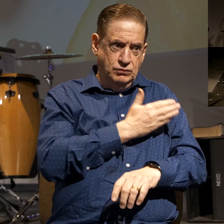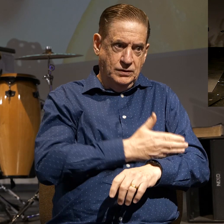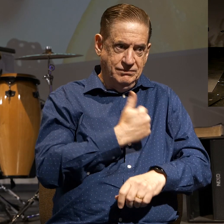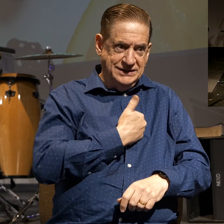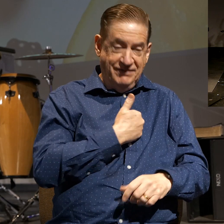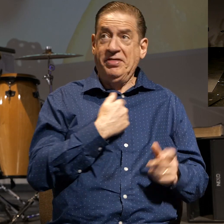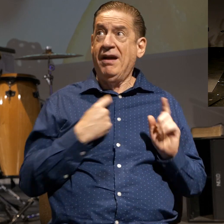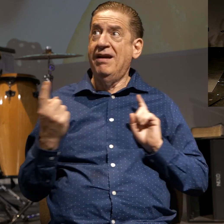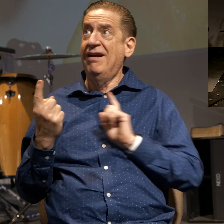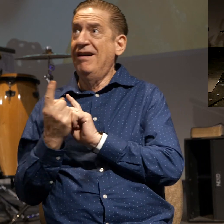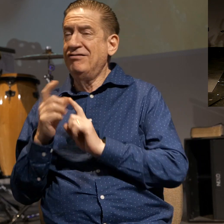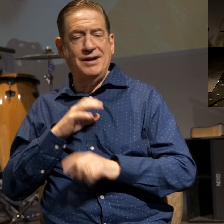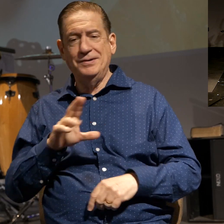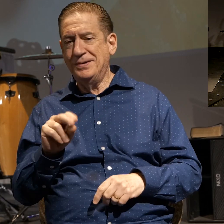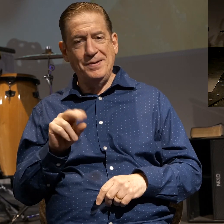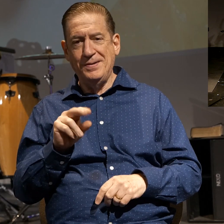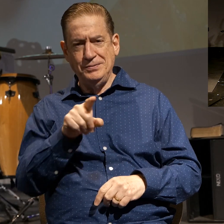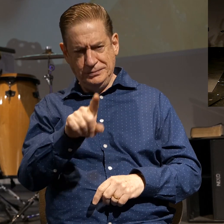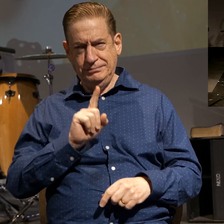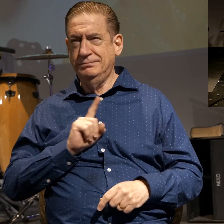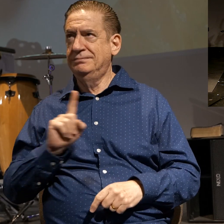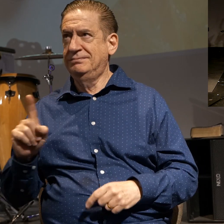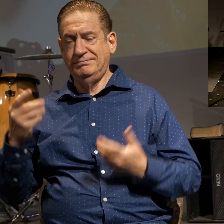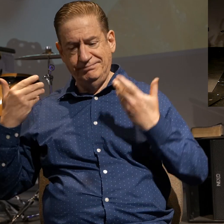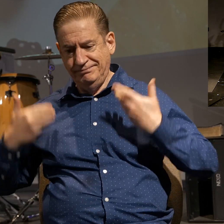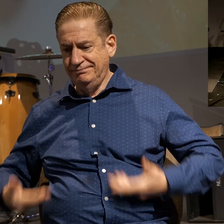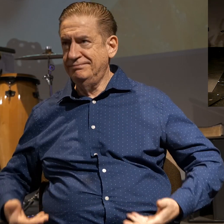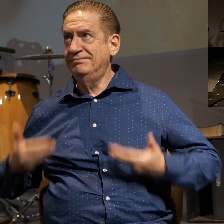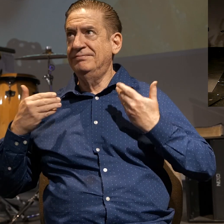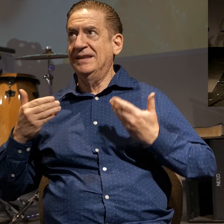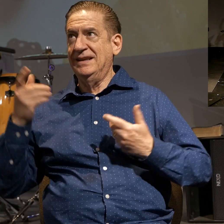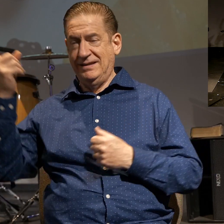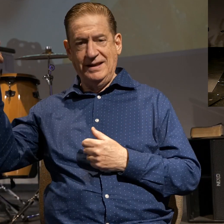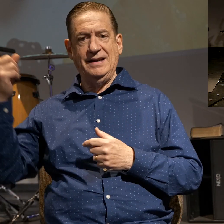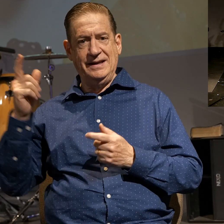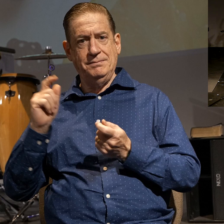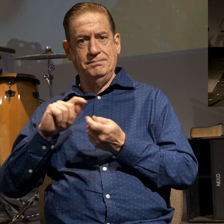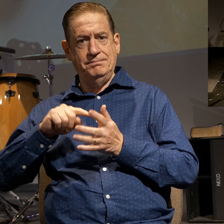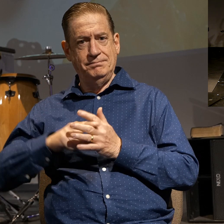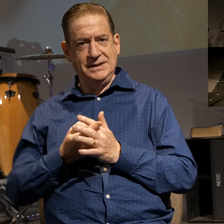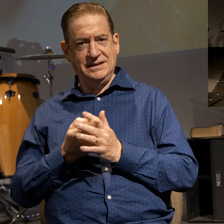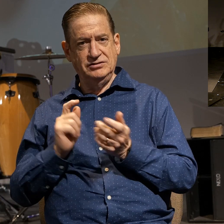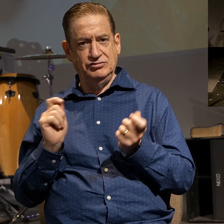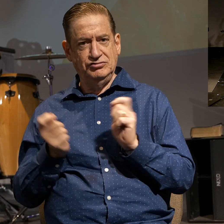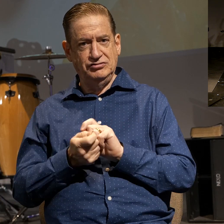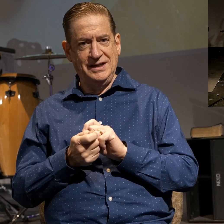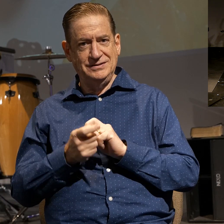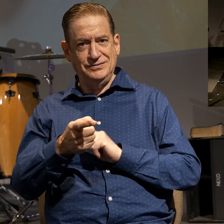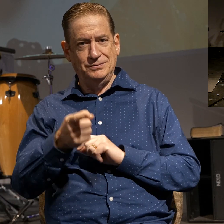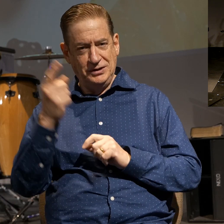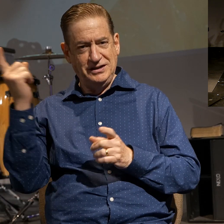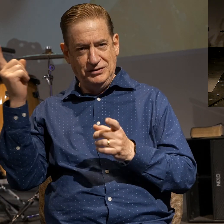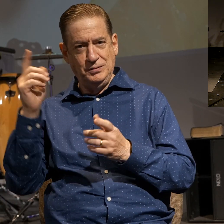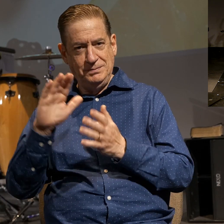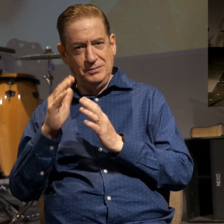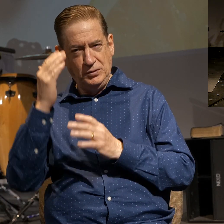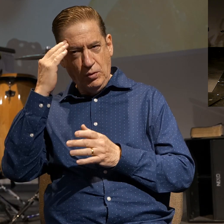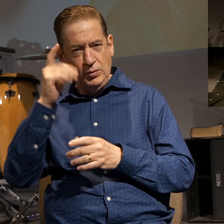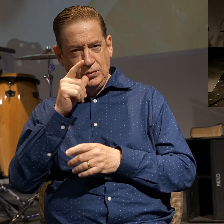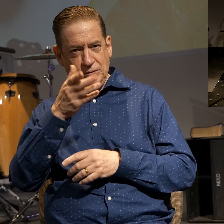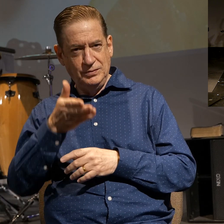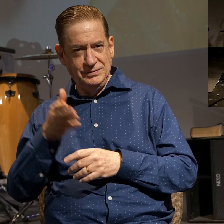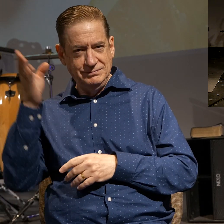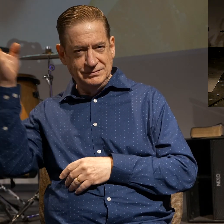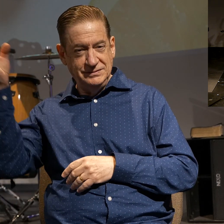and as you walk with him and get to know him, he begins to transform you. And that's how it works its way out. 2 Corinthians 5,